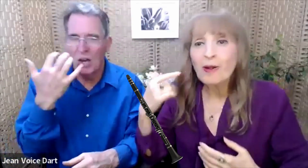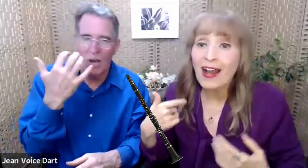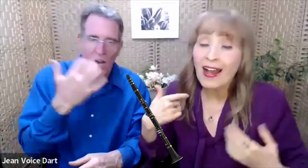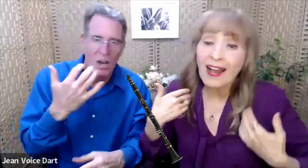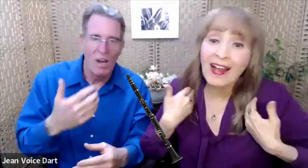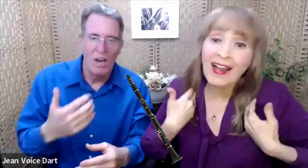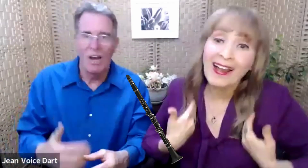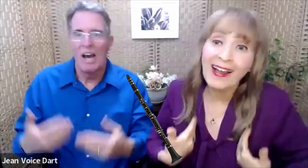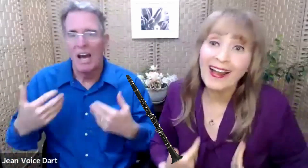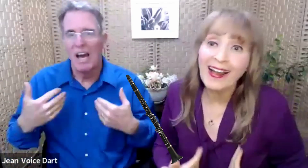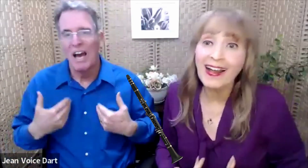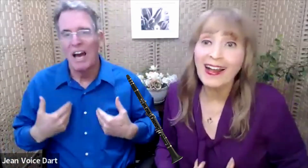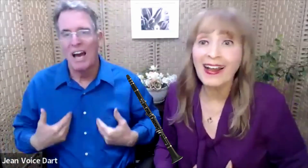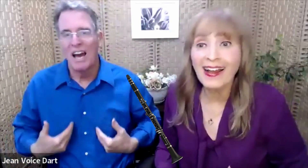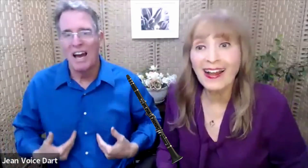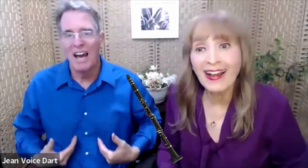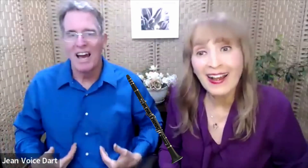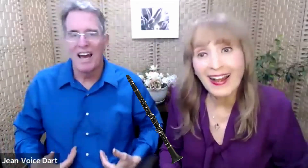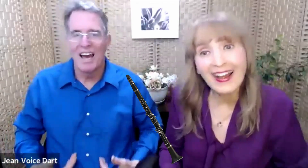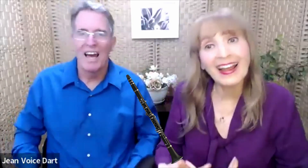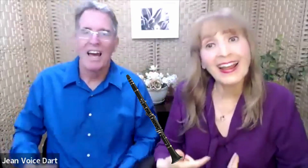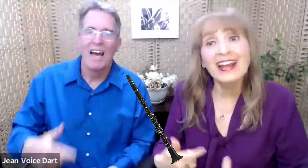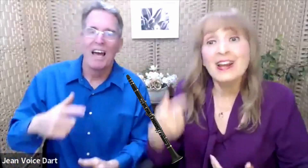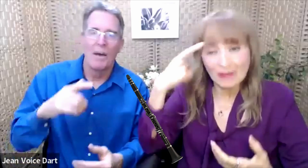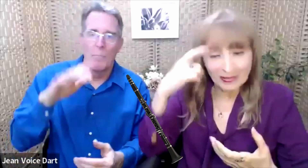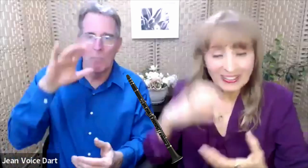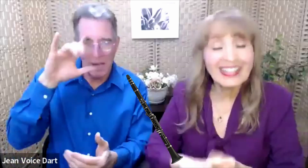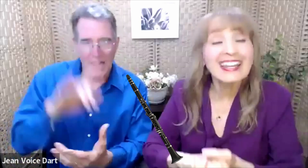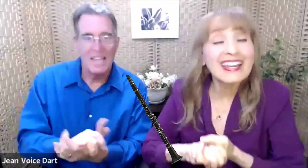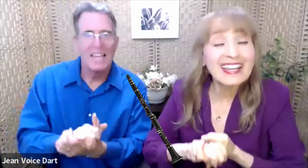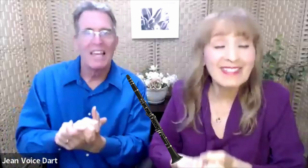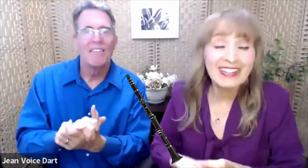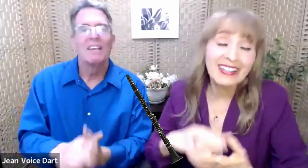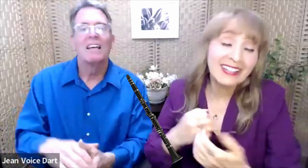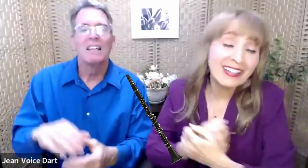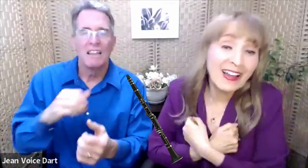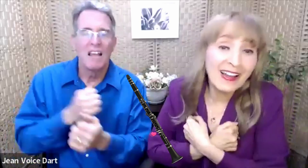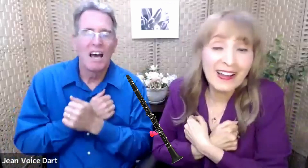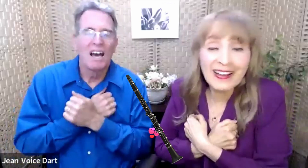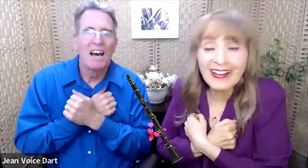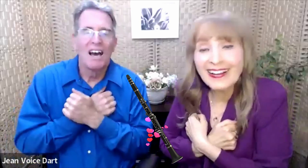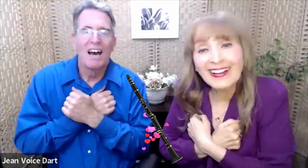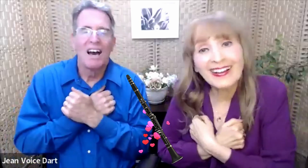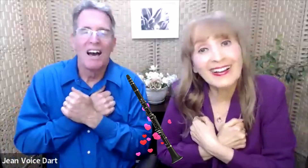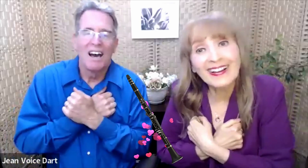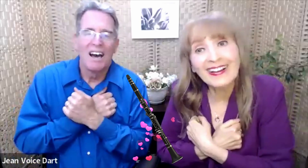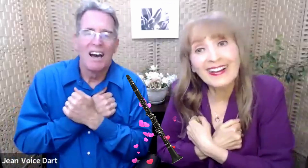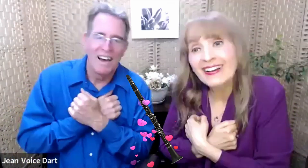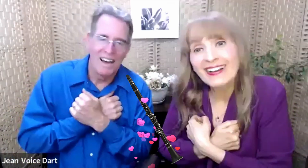I believe in music.